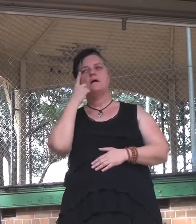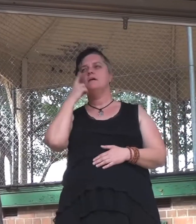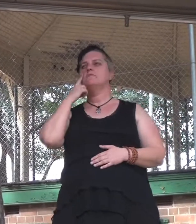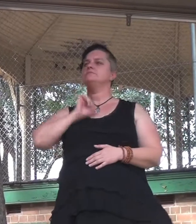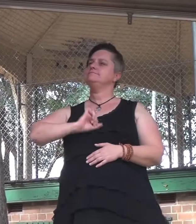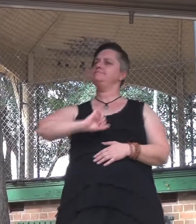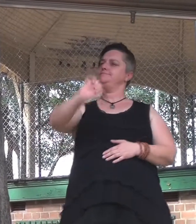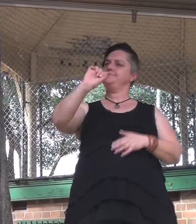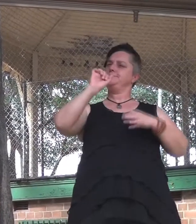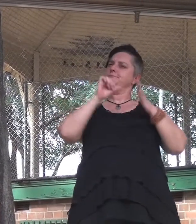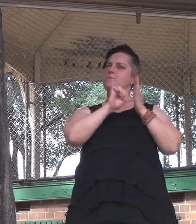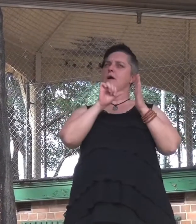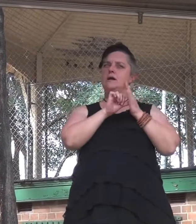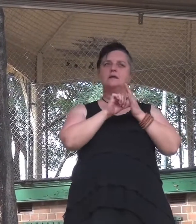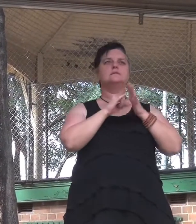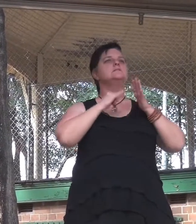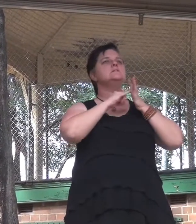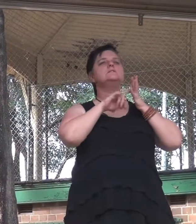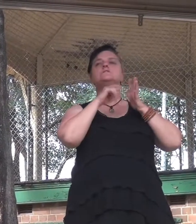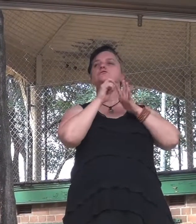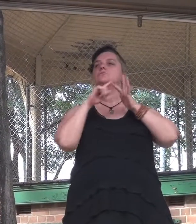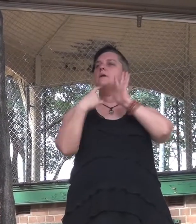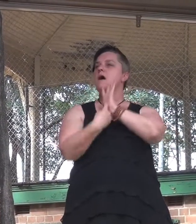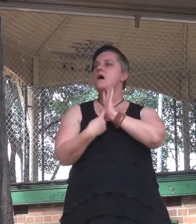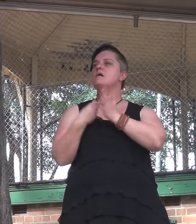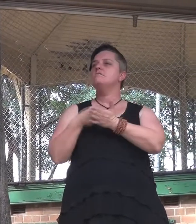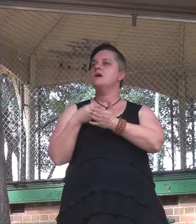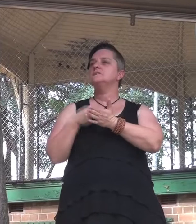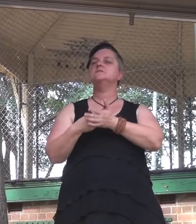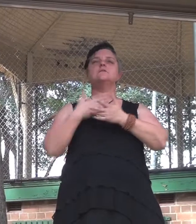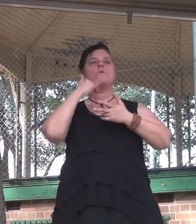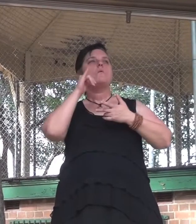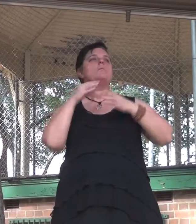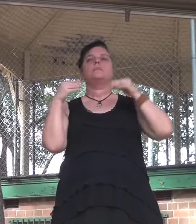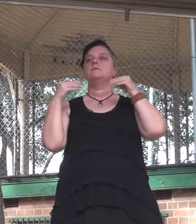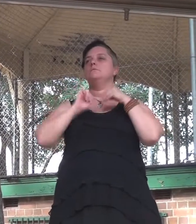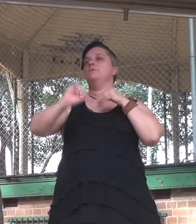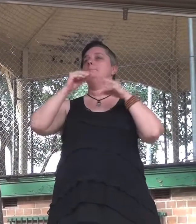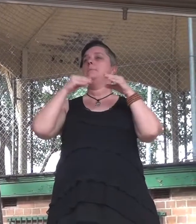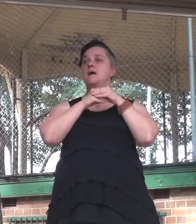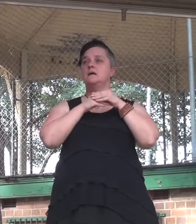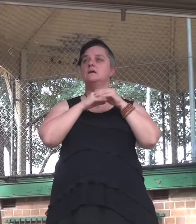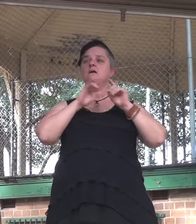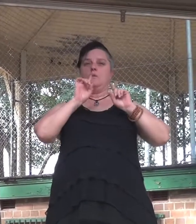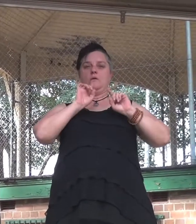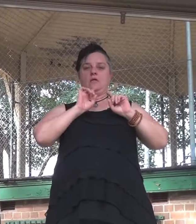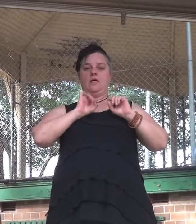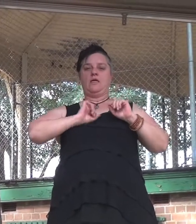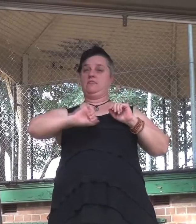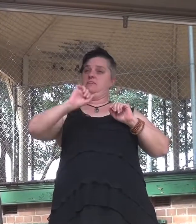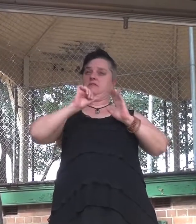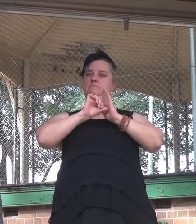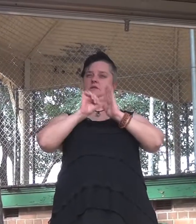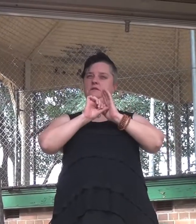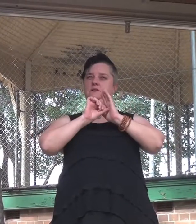funds, our banks and others, is it being invested in companies like Transfield and others? And if it is, move your